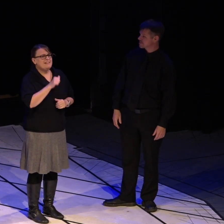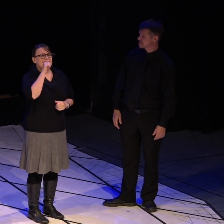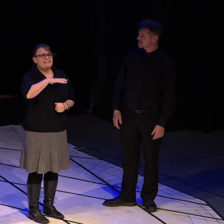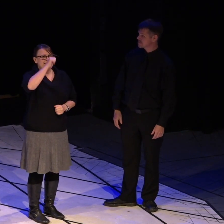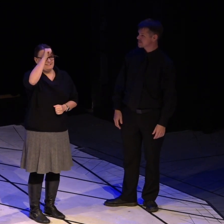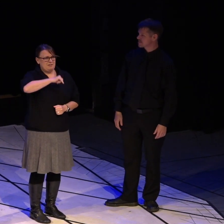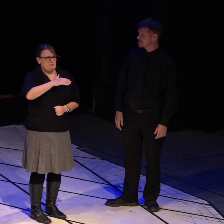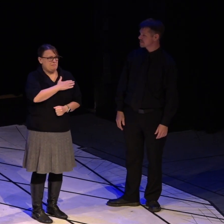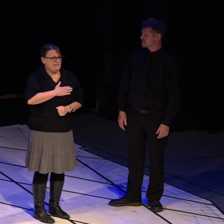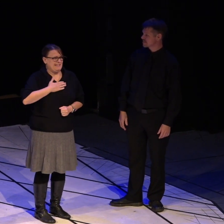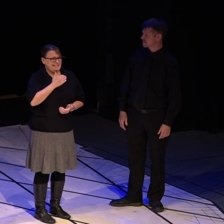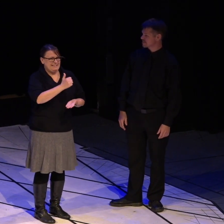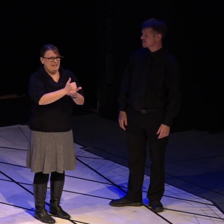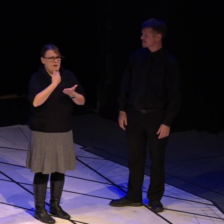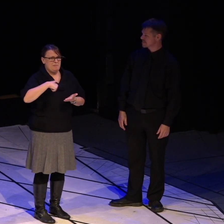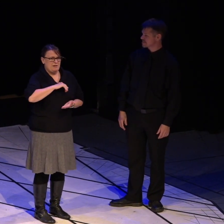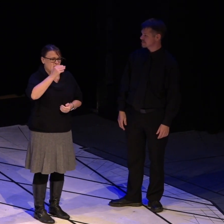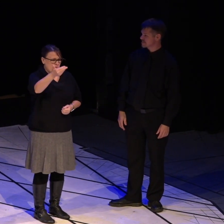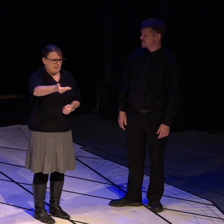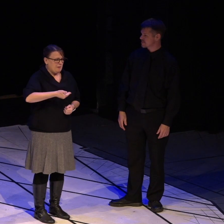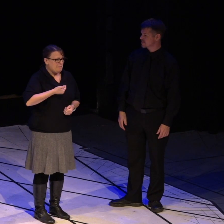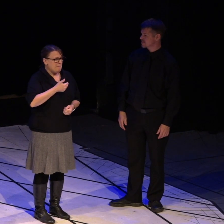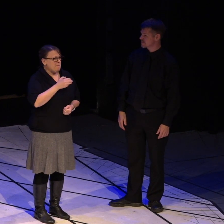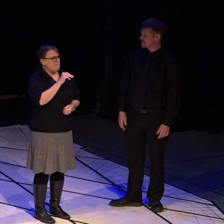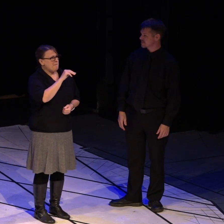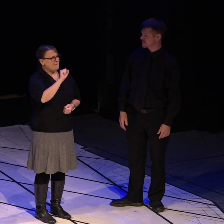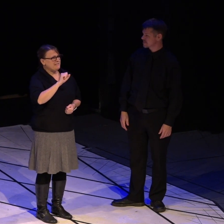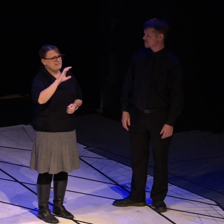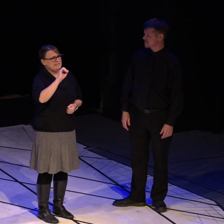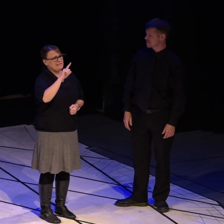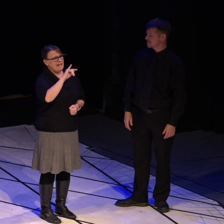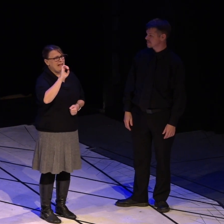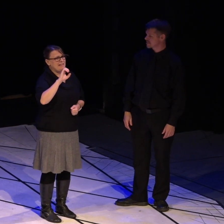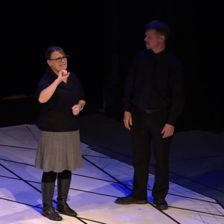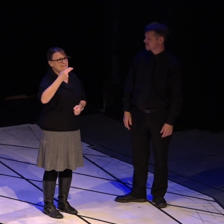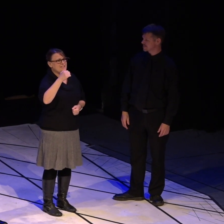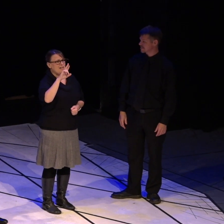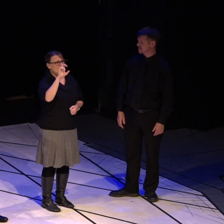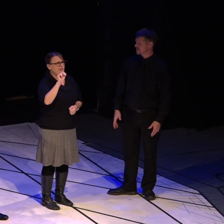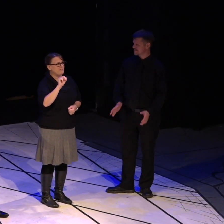would you please help us welcome Miss Kelly Sherritt.